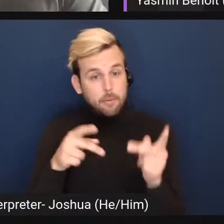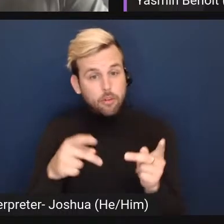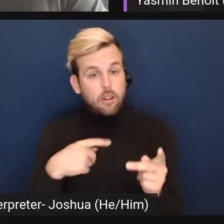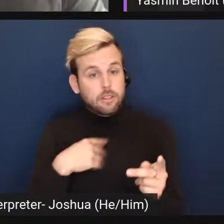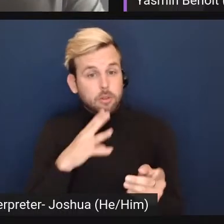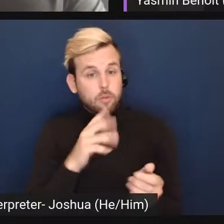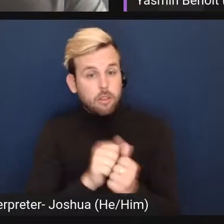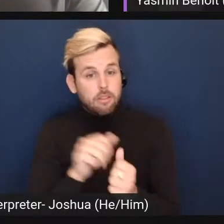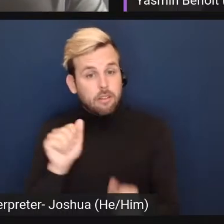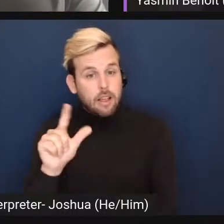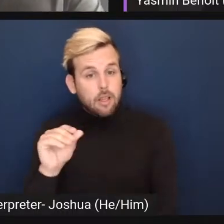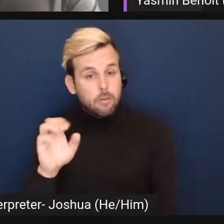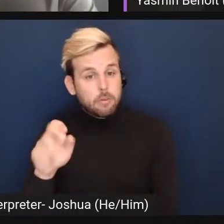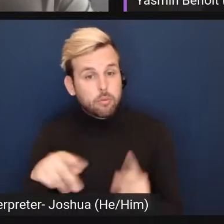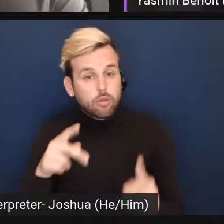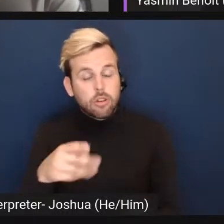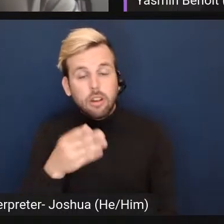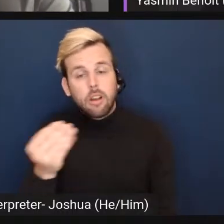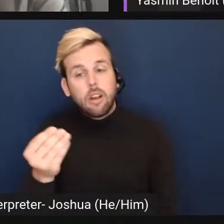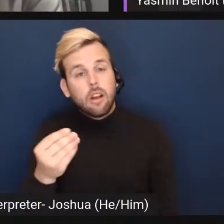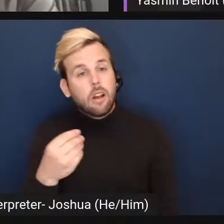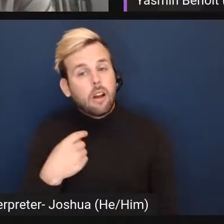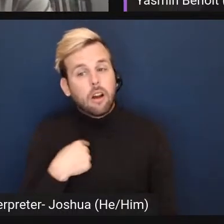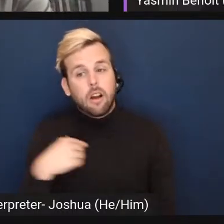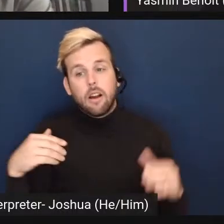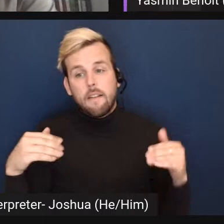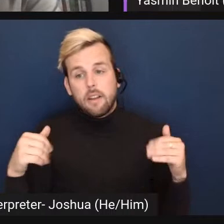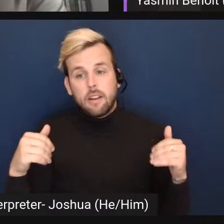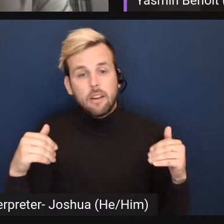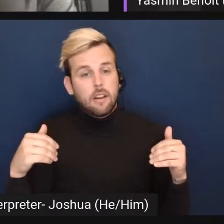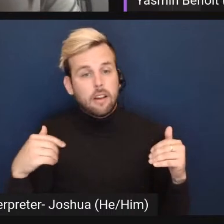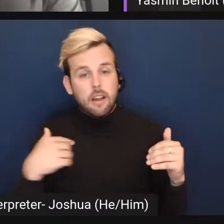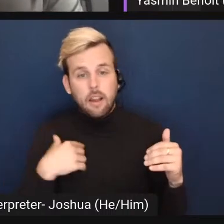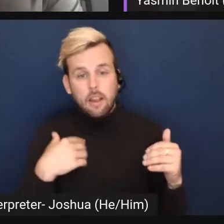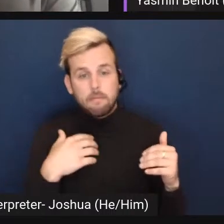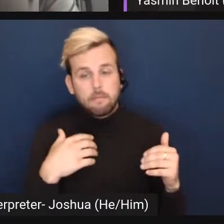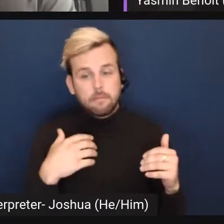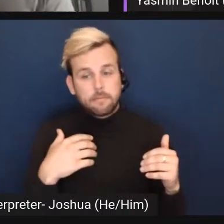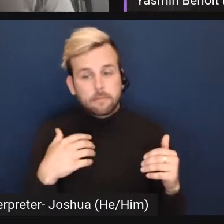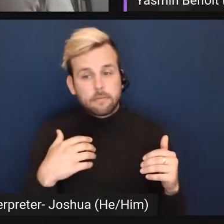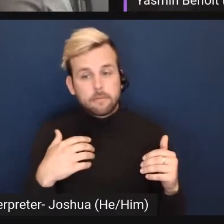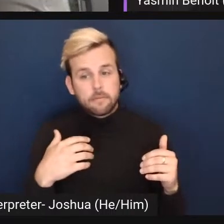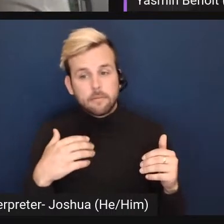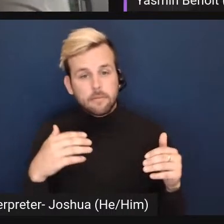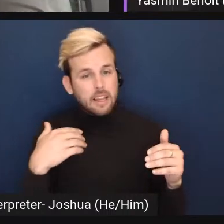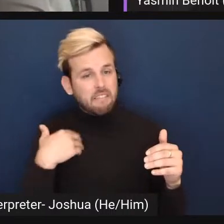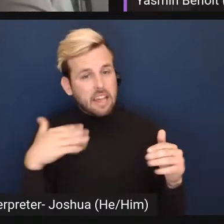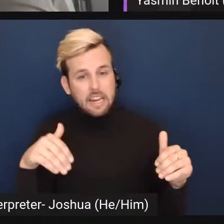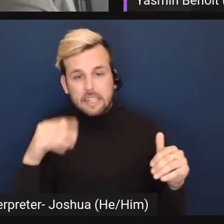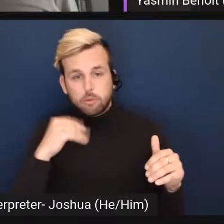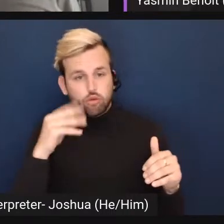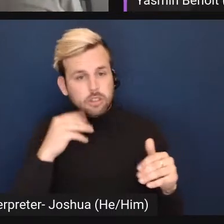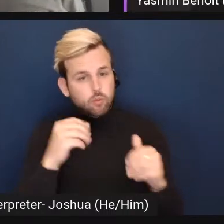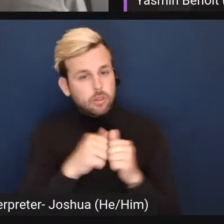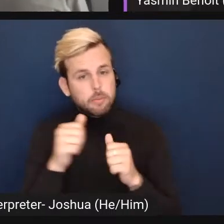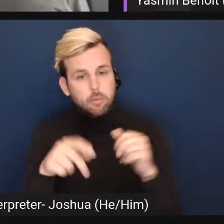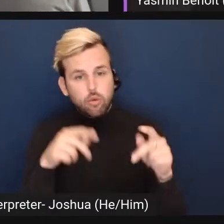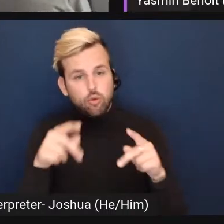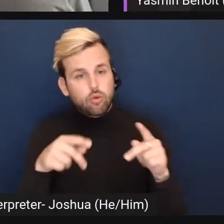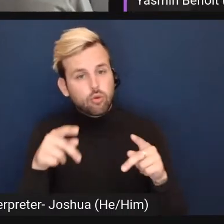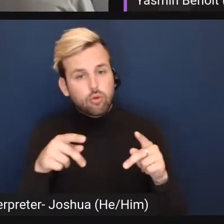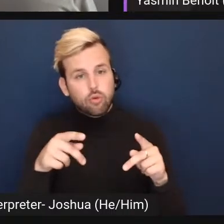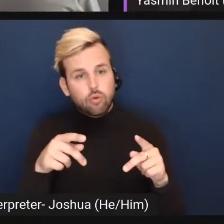talking to. And I haven't, I haven't had any experience with people